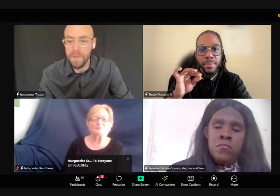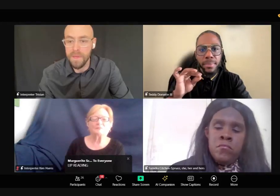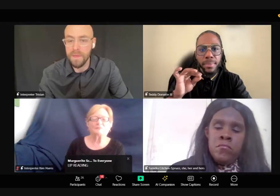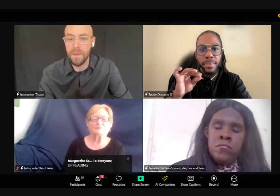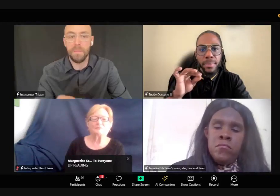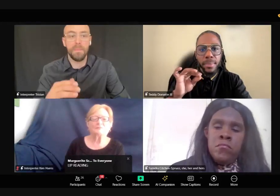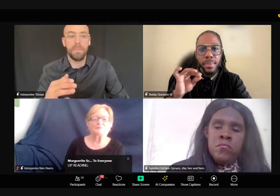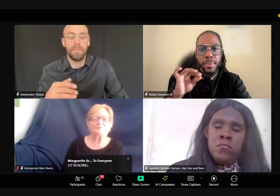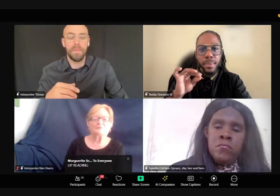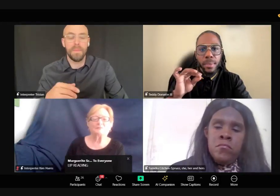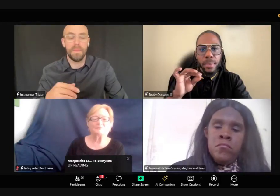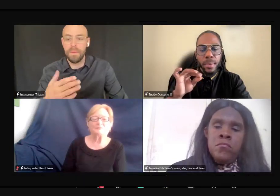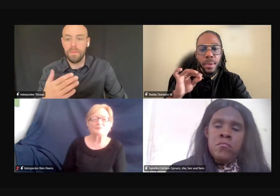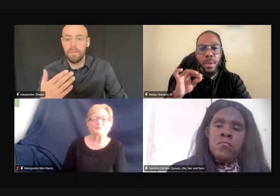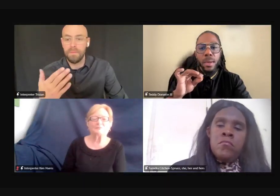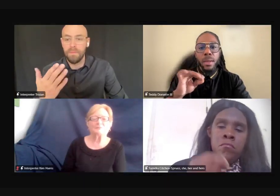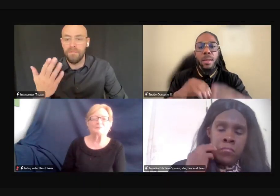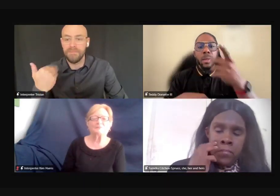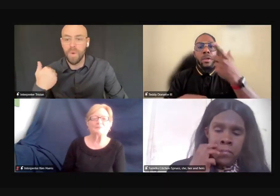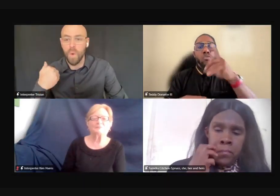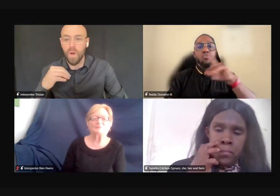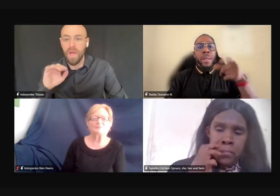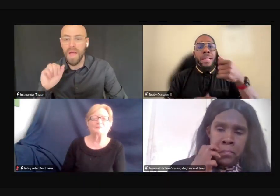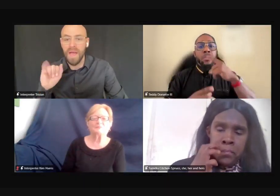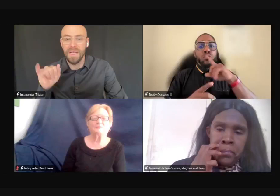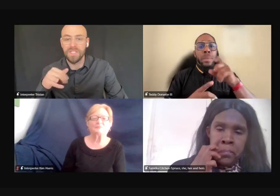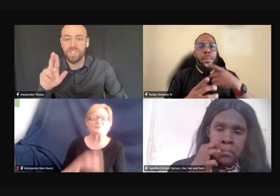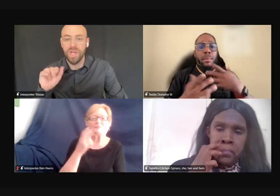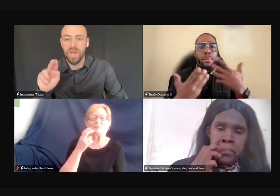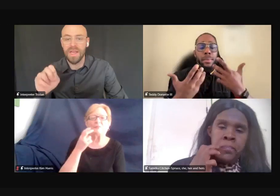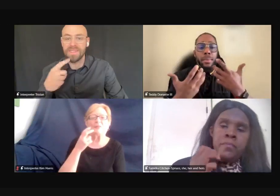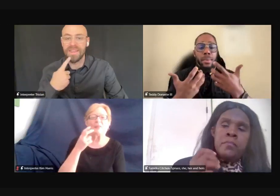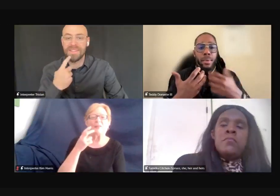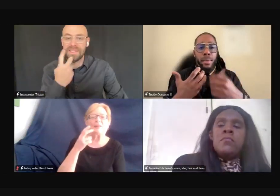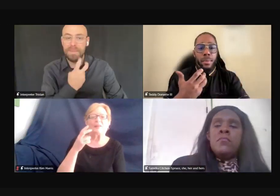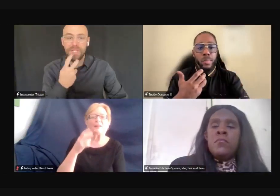I'll